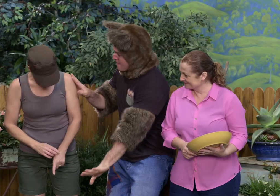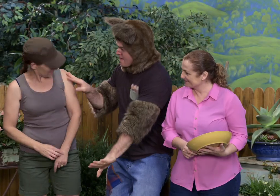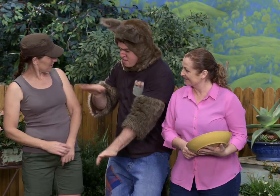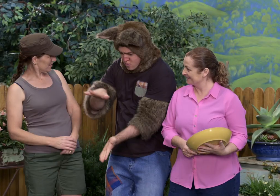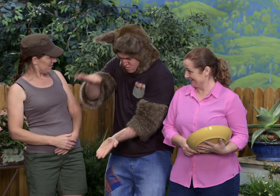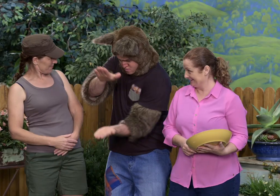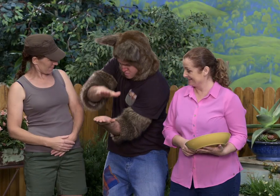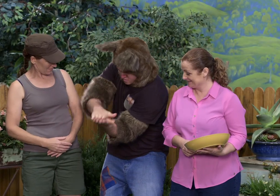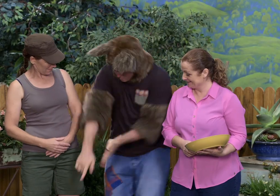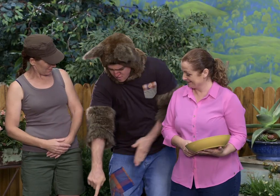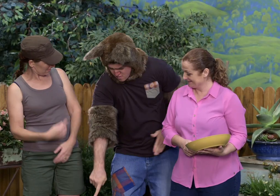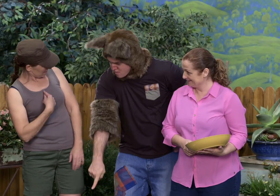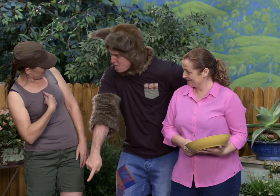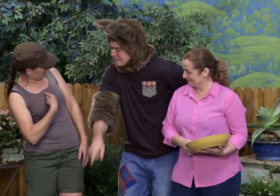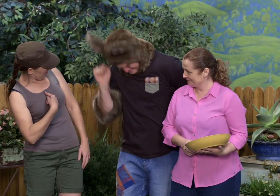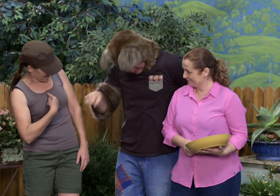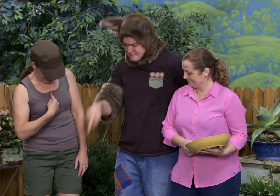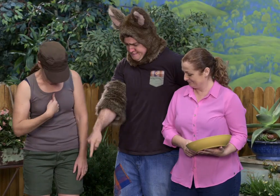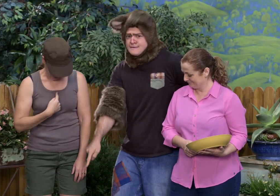Now, step on that, please. Me? Yes.